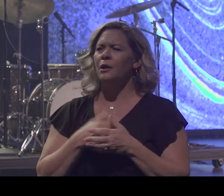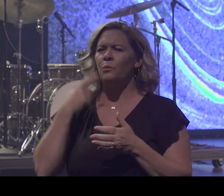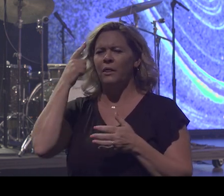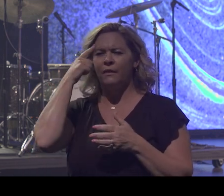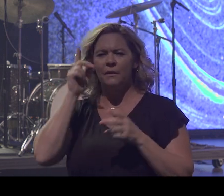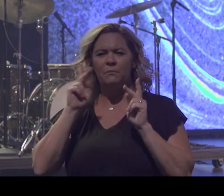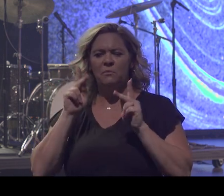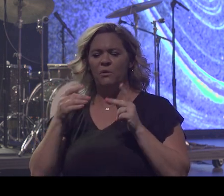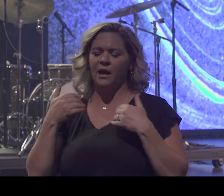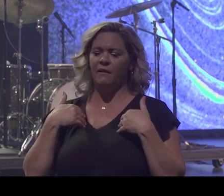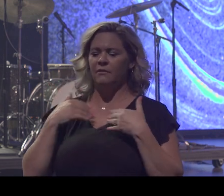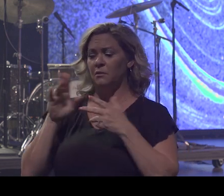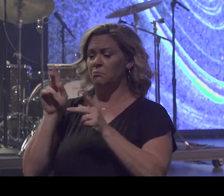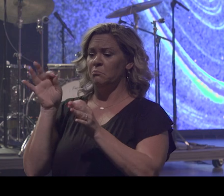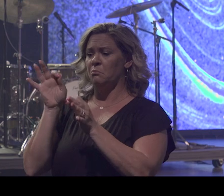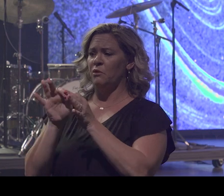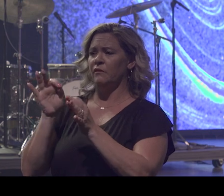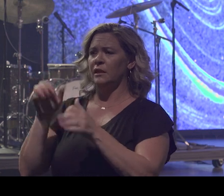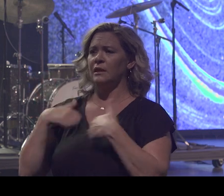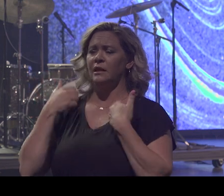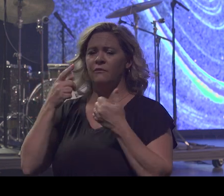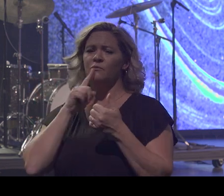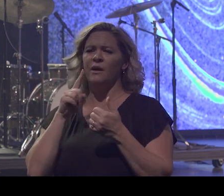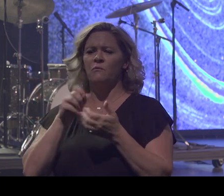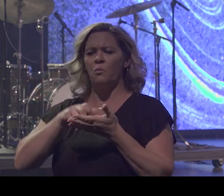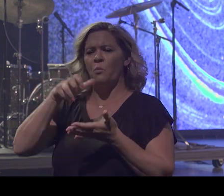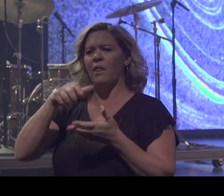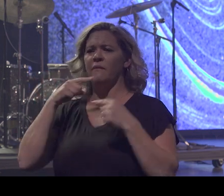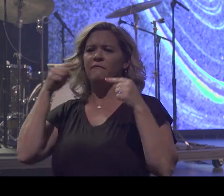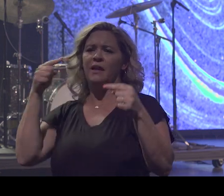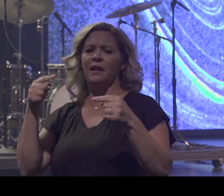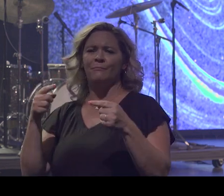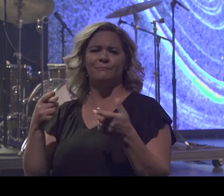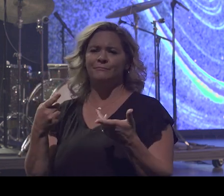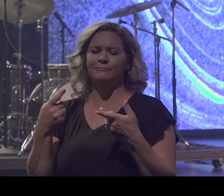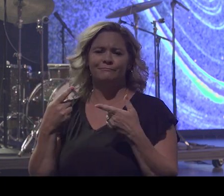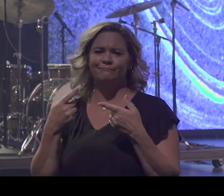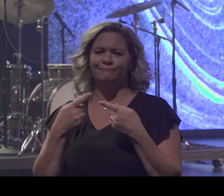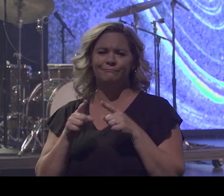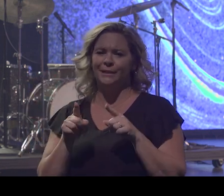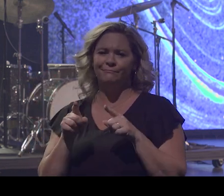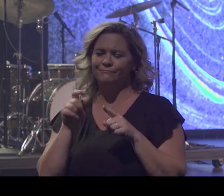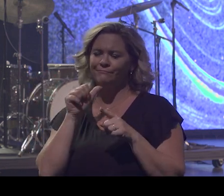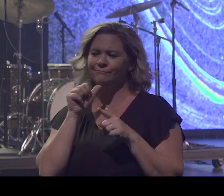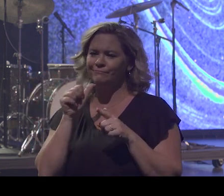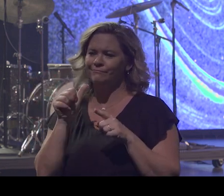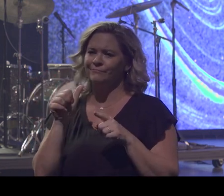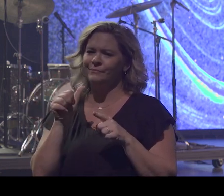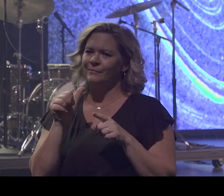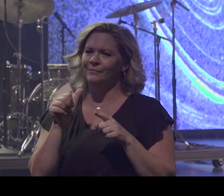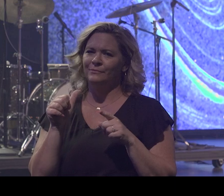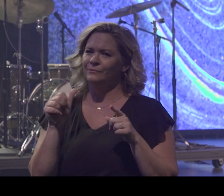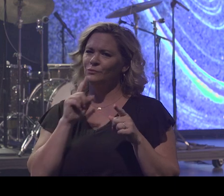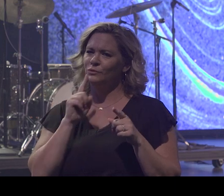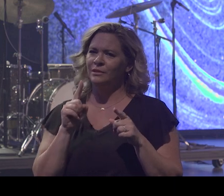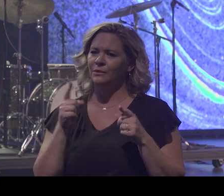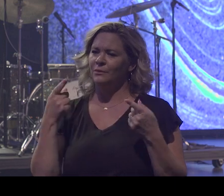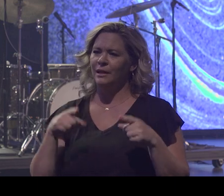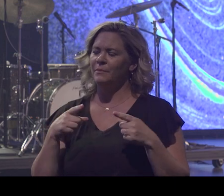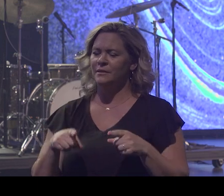because we see their wealth and their fame and they truly have it all together. Well, I'm here to tell you that's not the case. That's not how this game